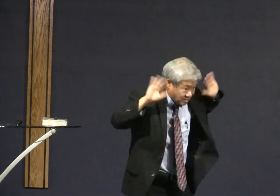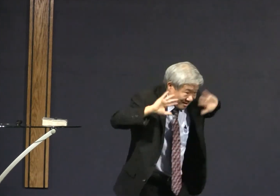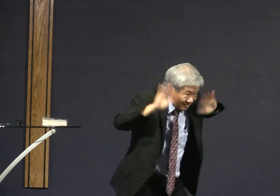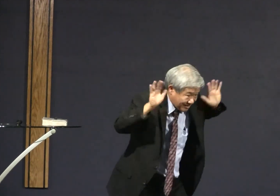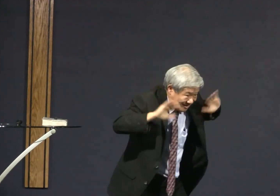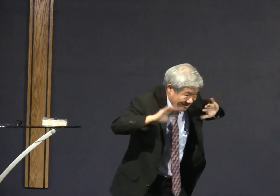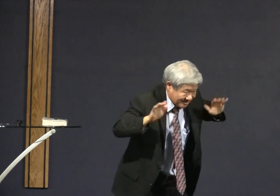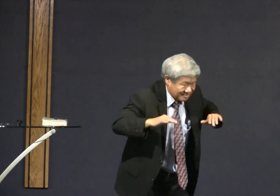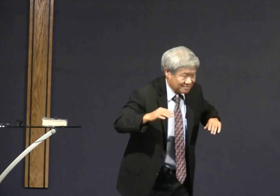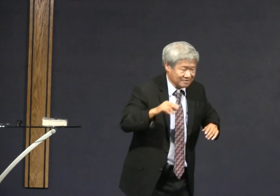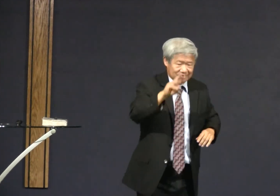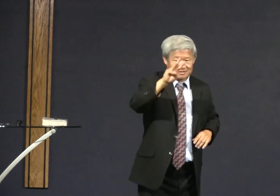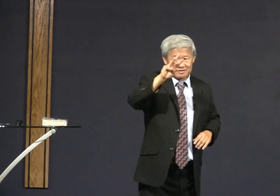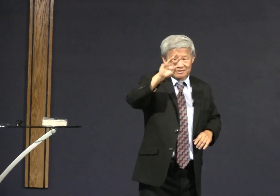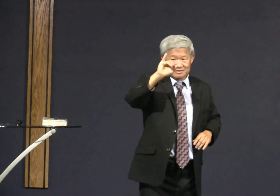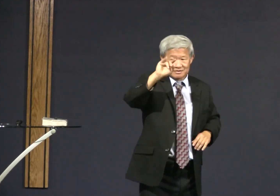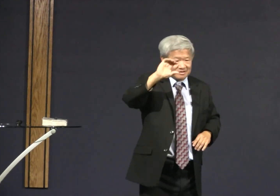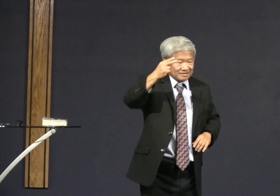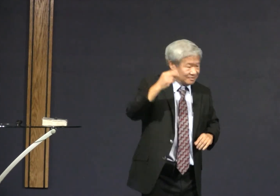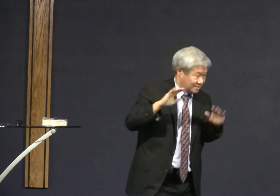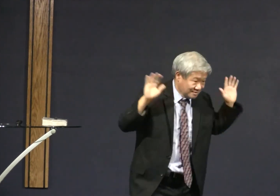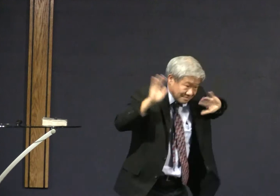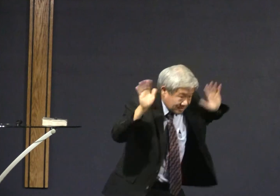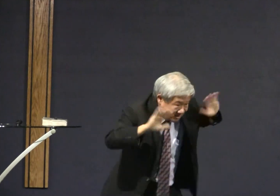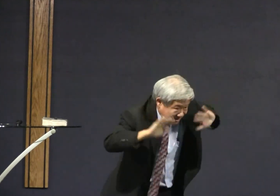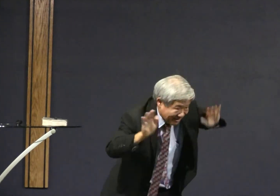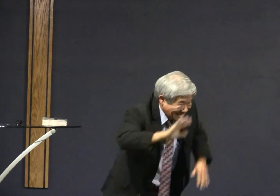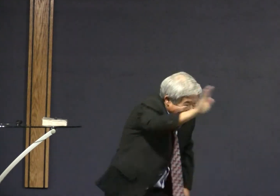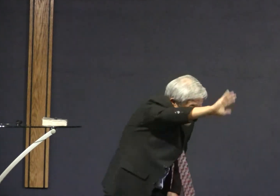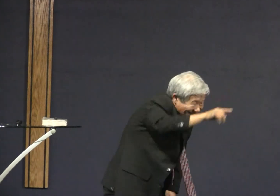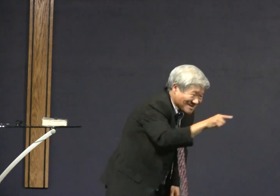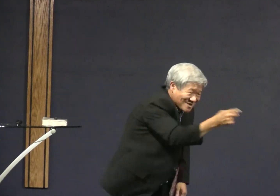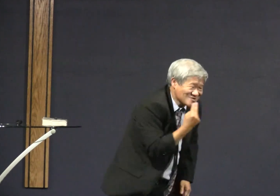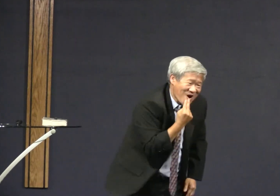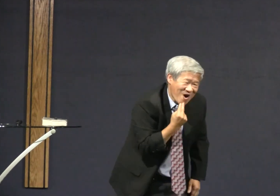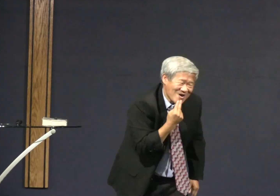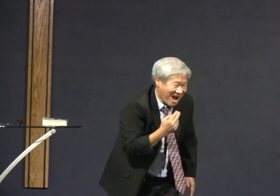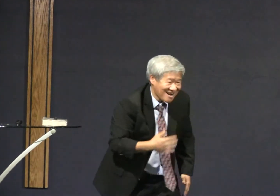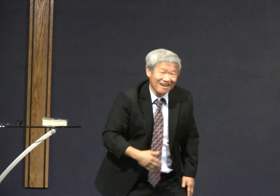and the kids come by like a ghost or a bitch